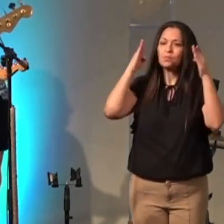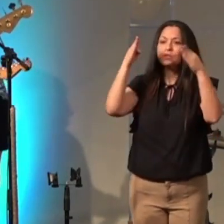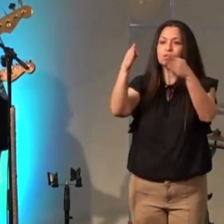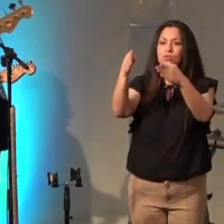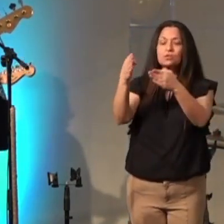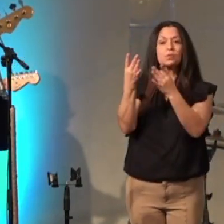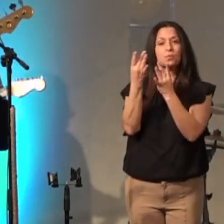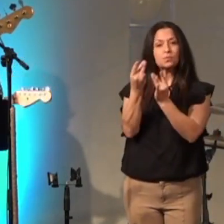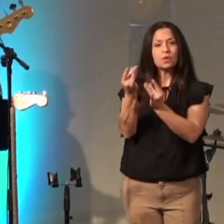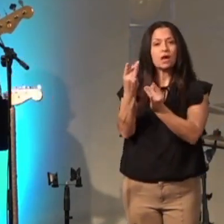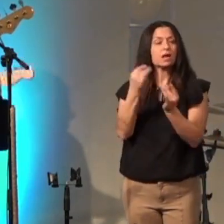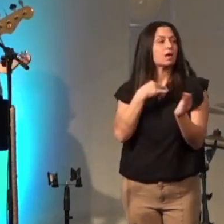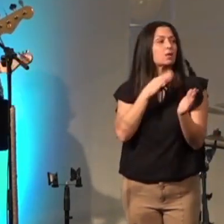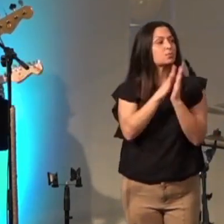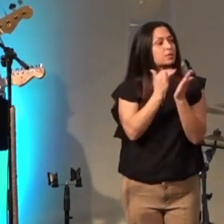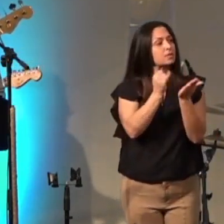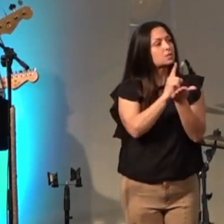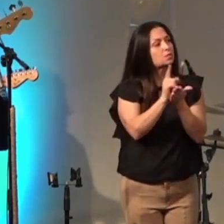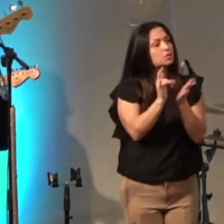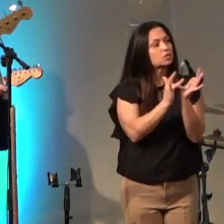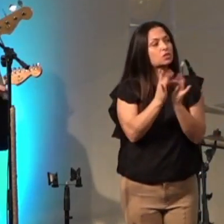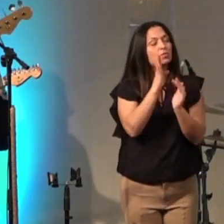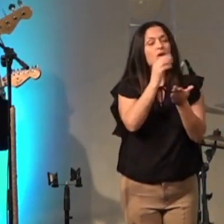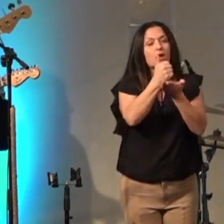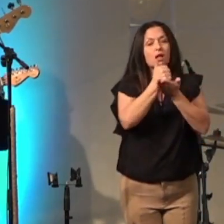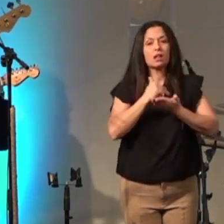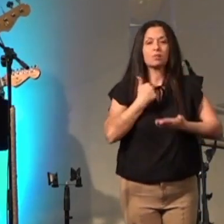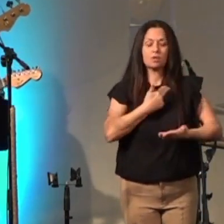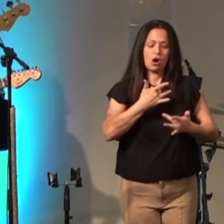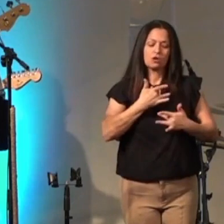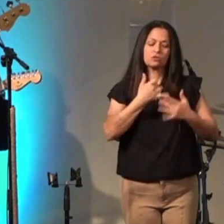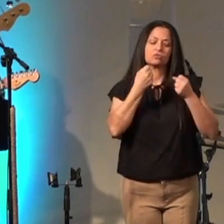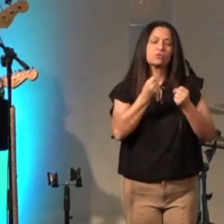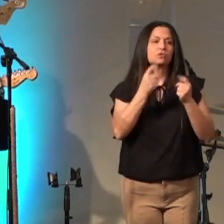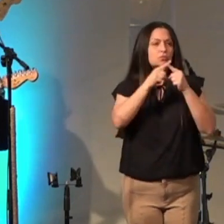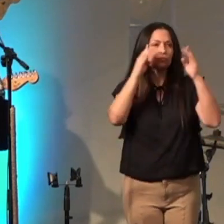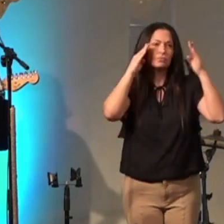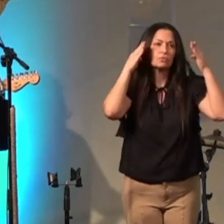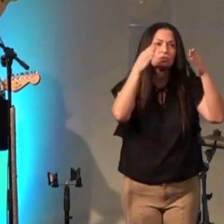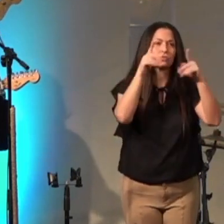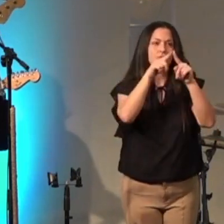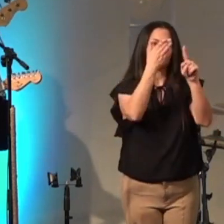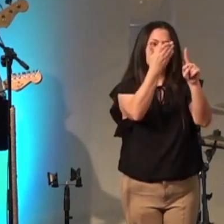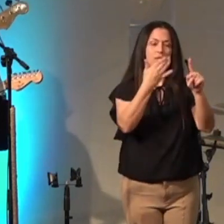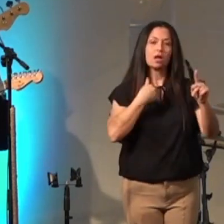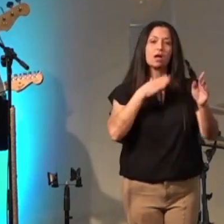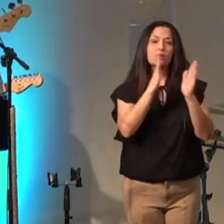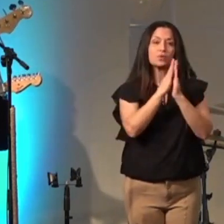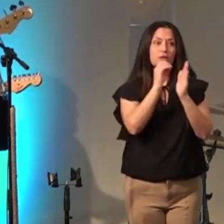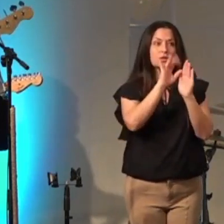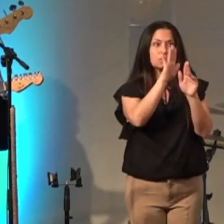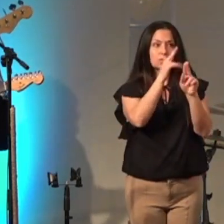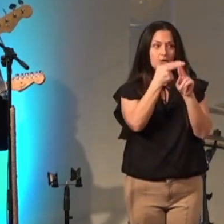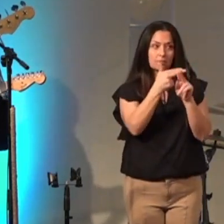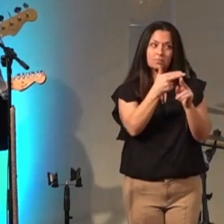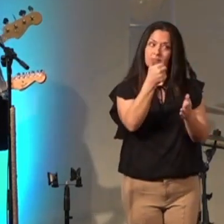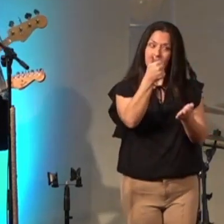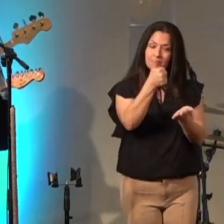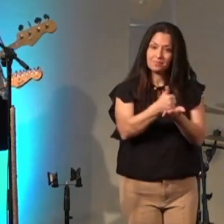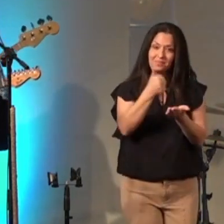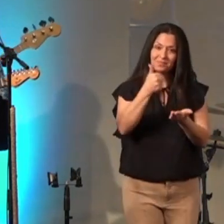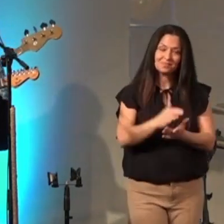this week that you would help us to passionately pursue you and I pray this in your name amen